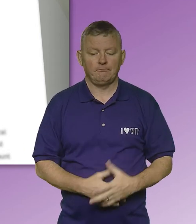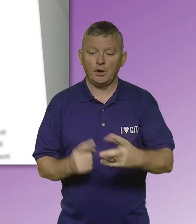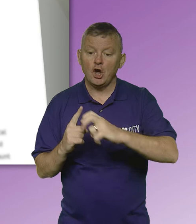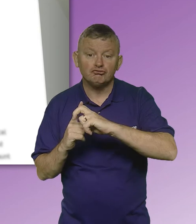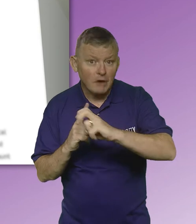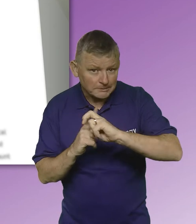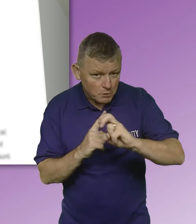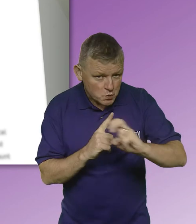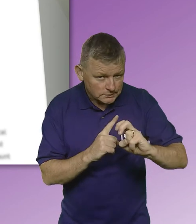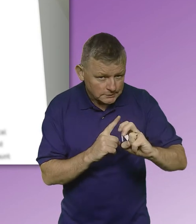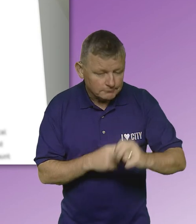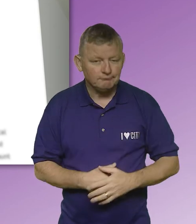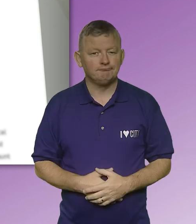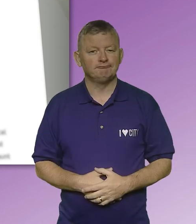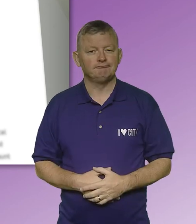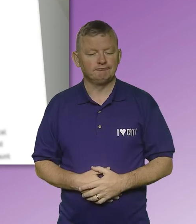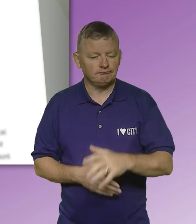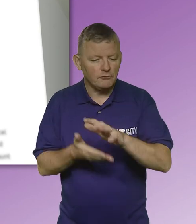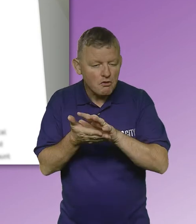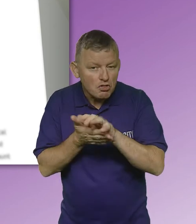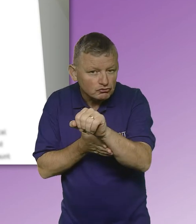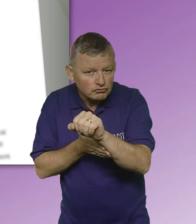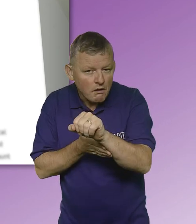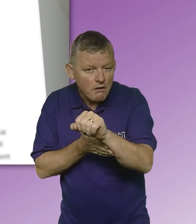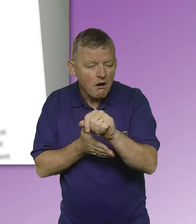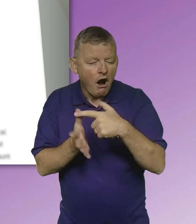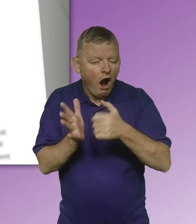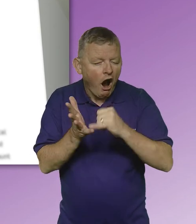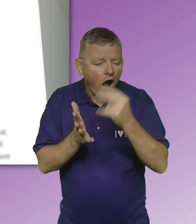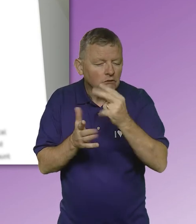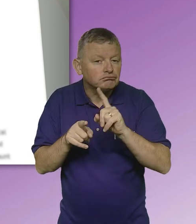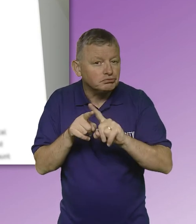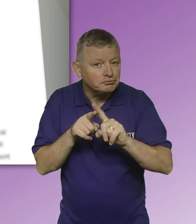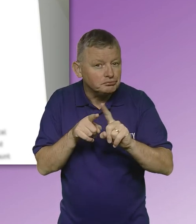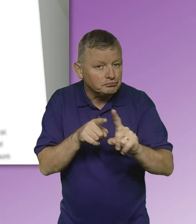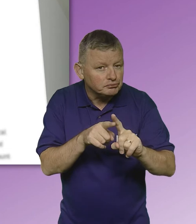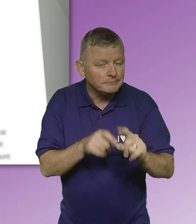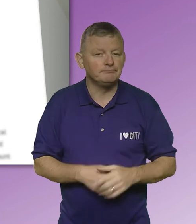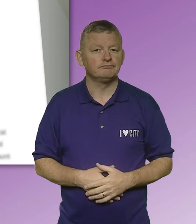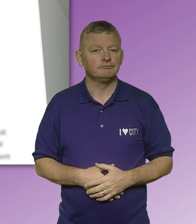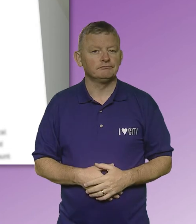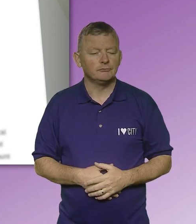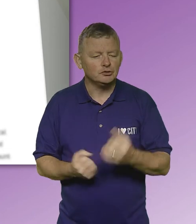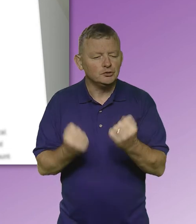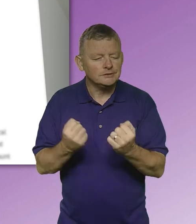transport, culture and the arts, justice